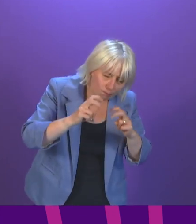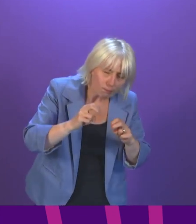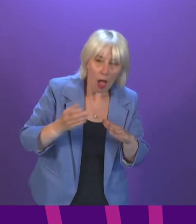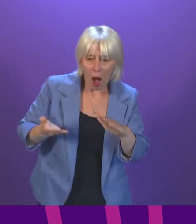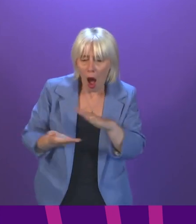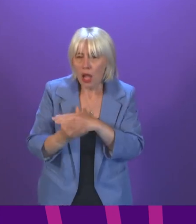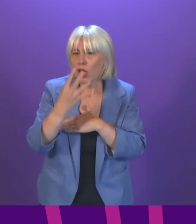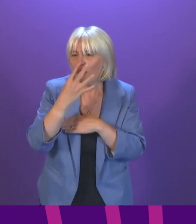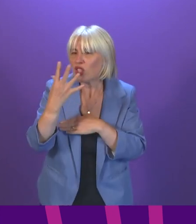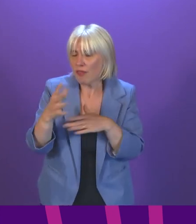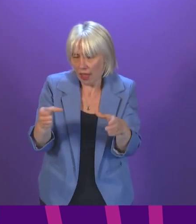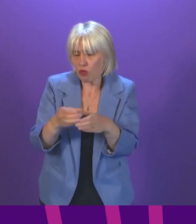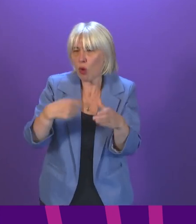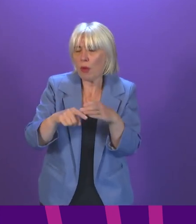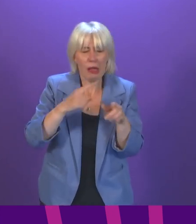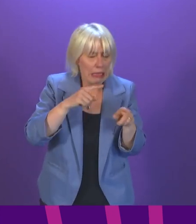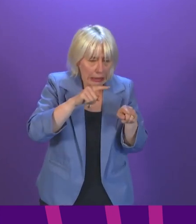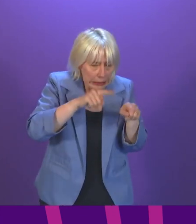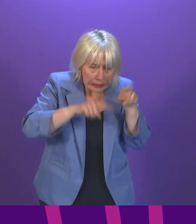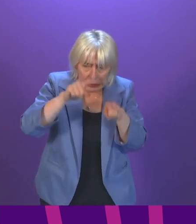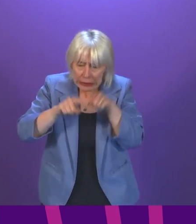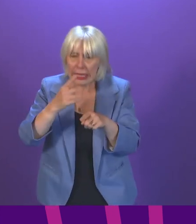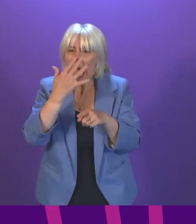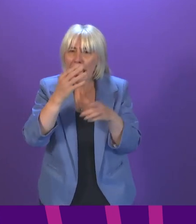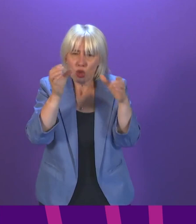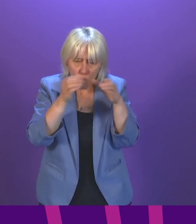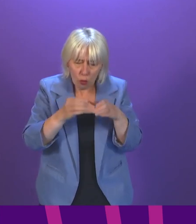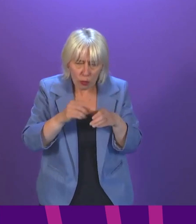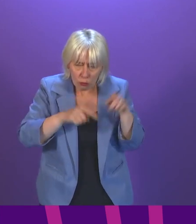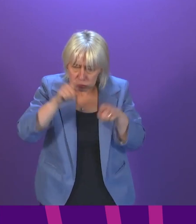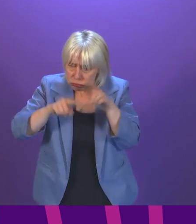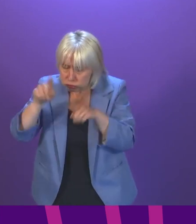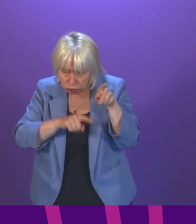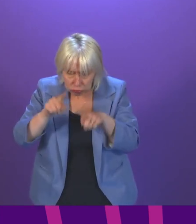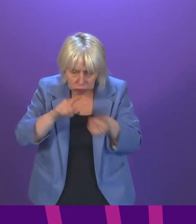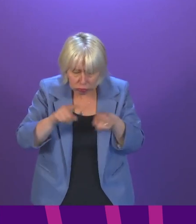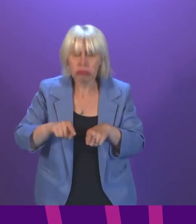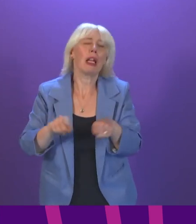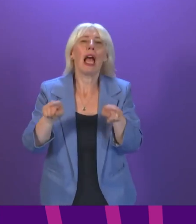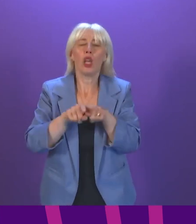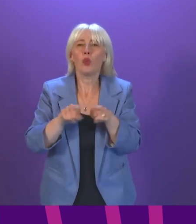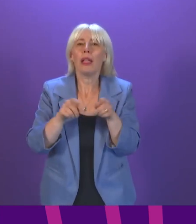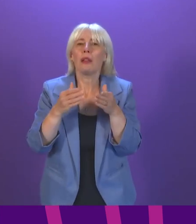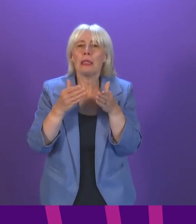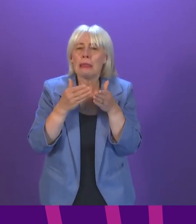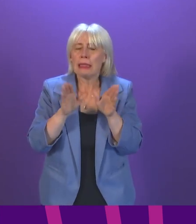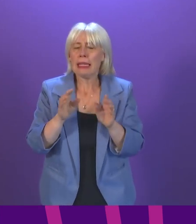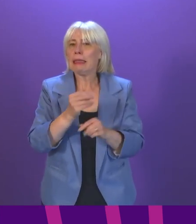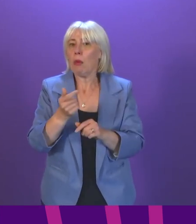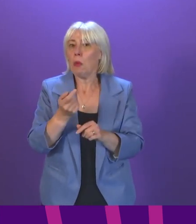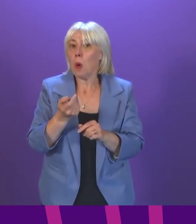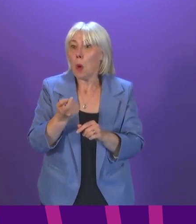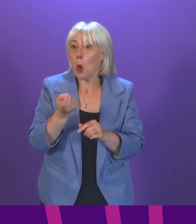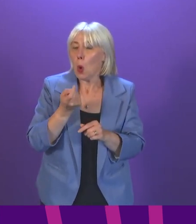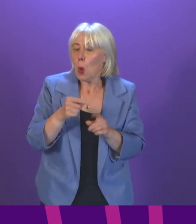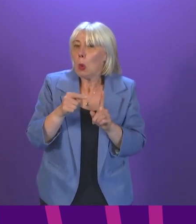45s shows variation between different age bands and also gives scope for some very cautious optimism.